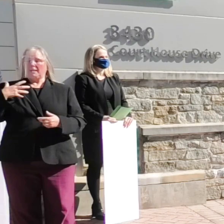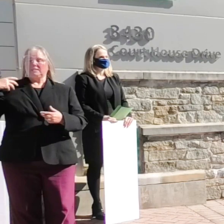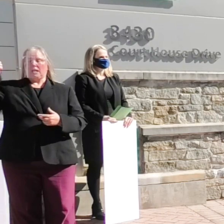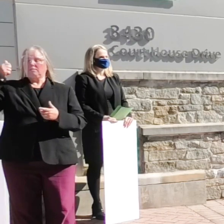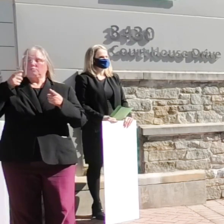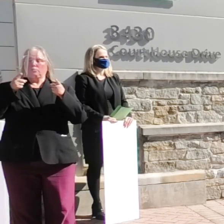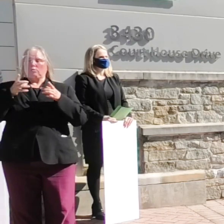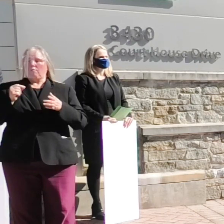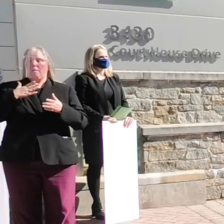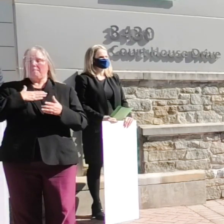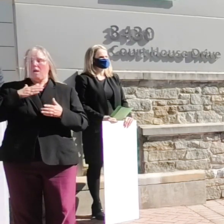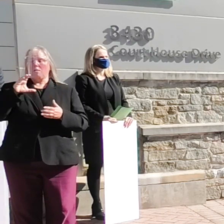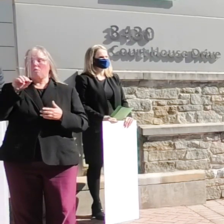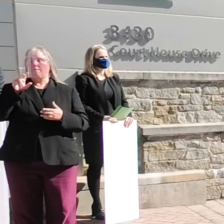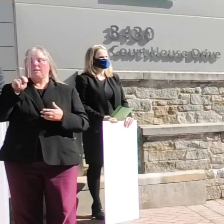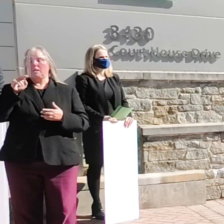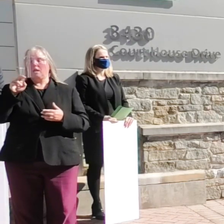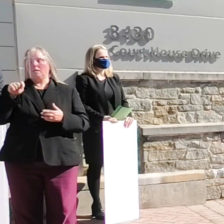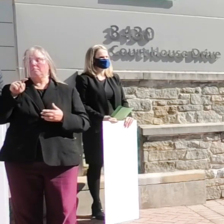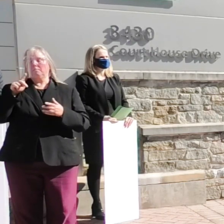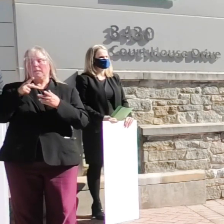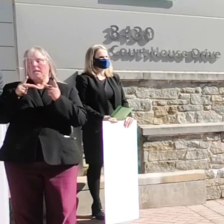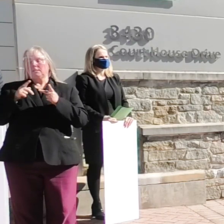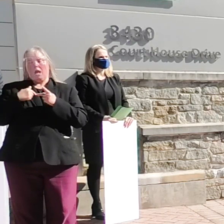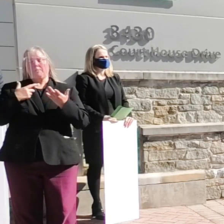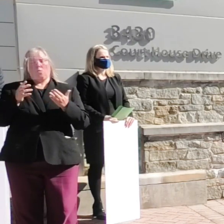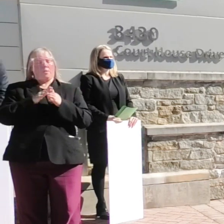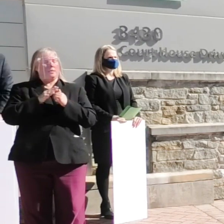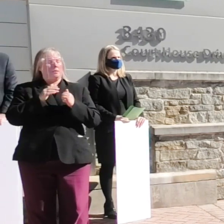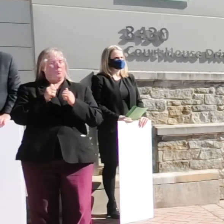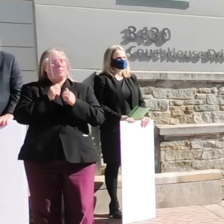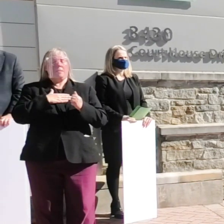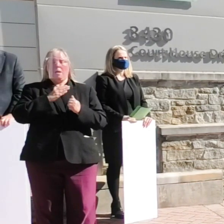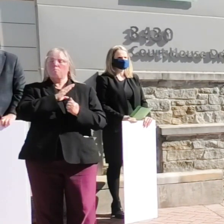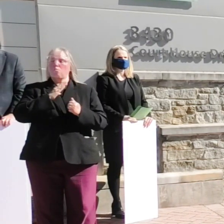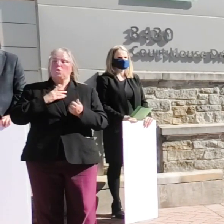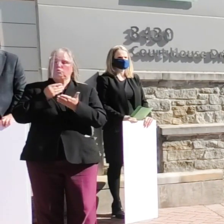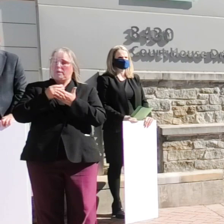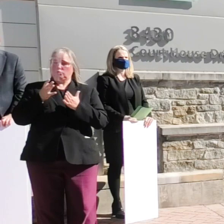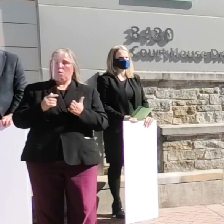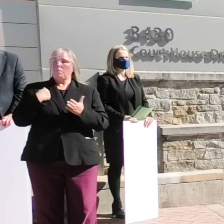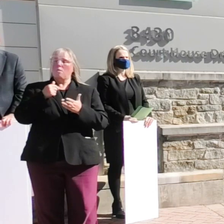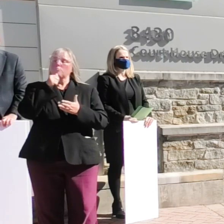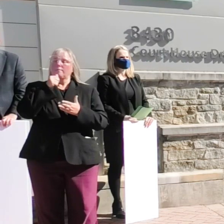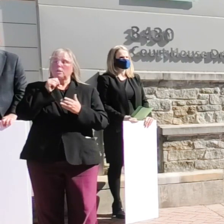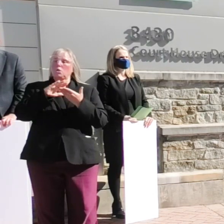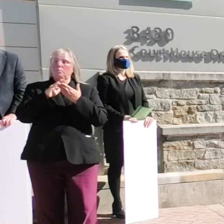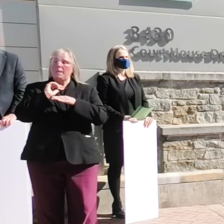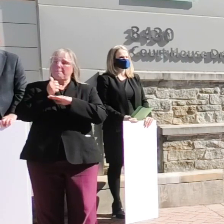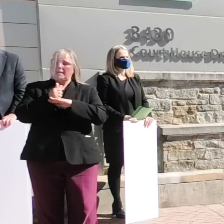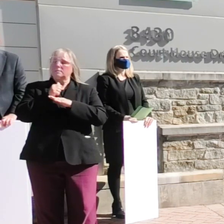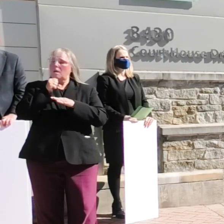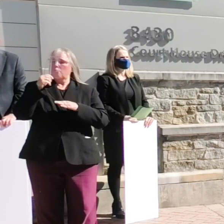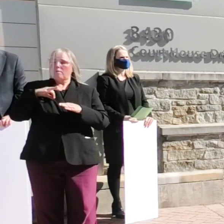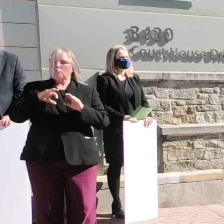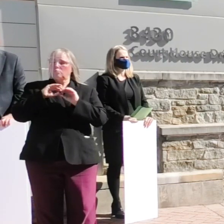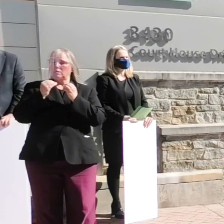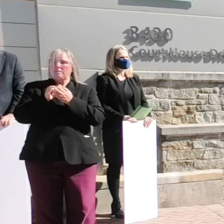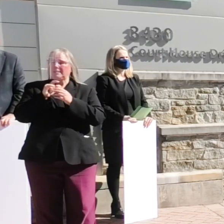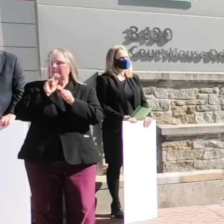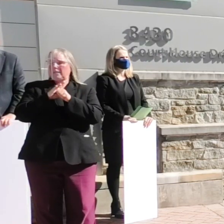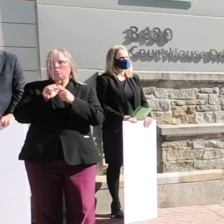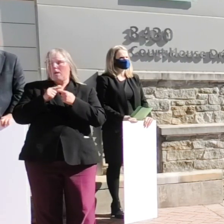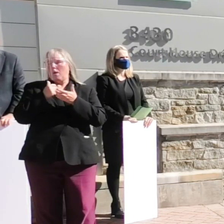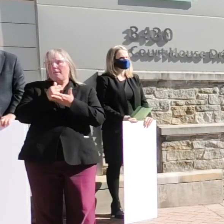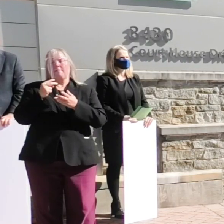my covenant place i am here with our board treasurer we are a private community-based non-profit organization that's dedicated to